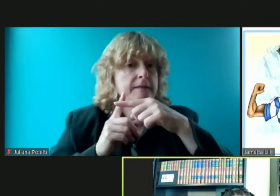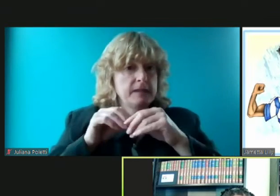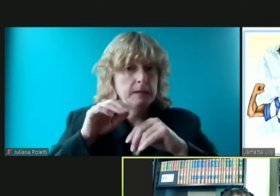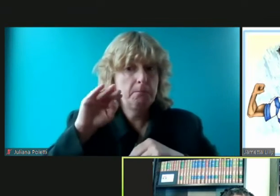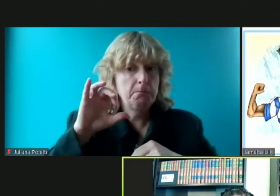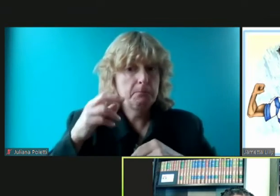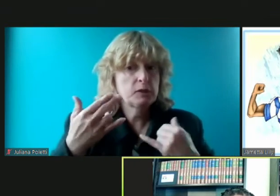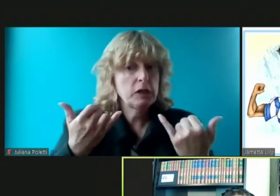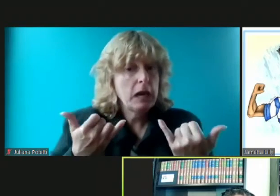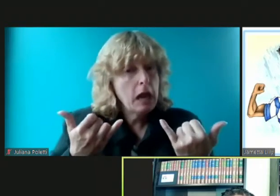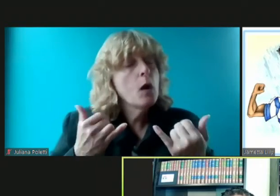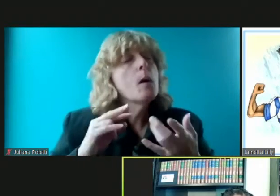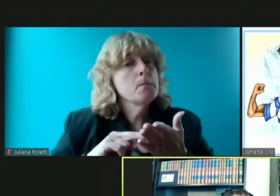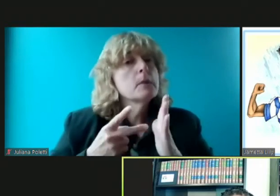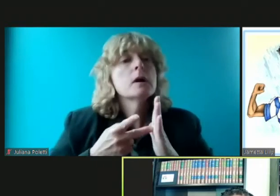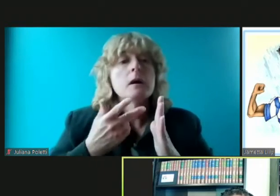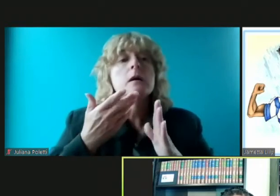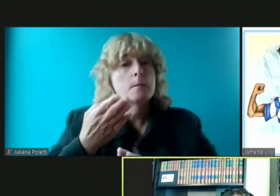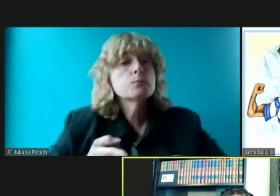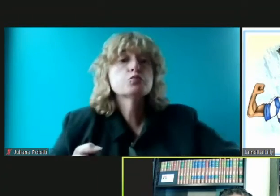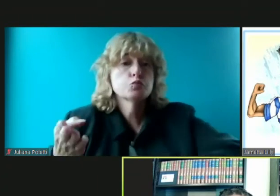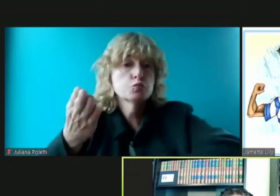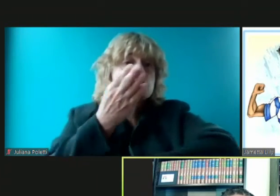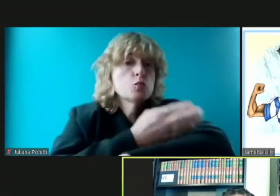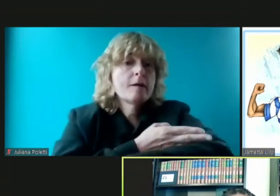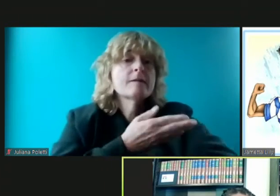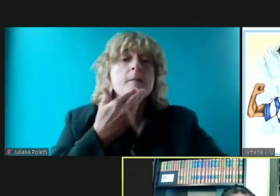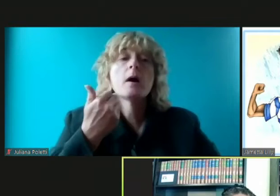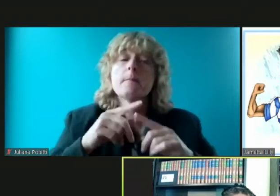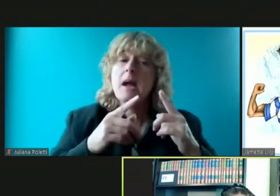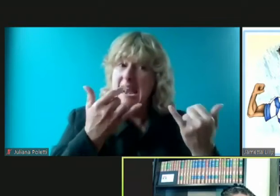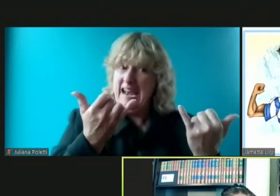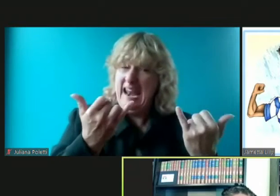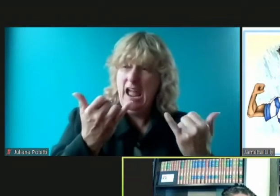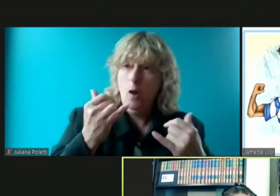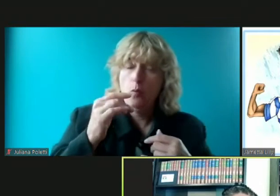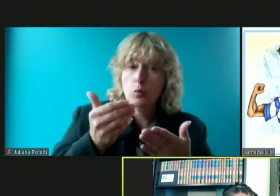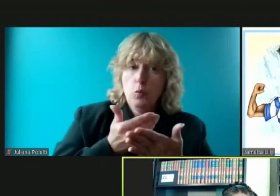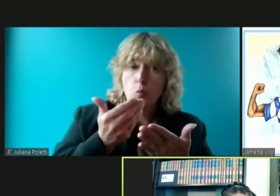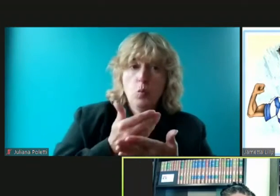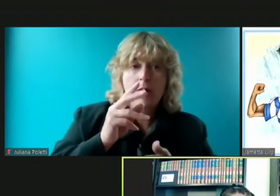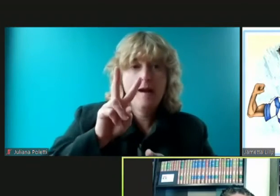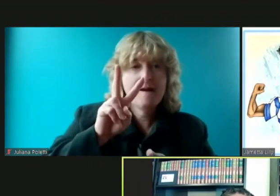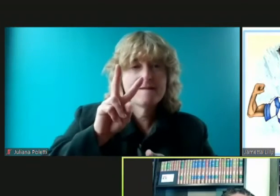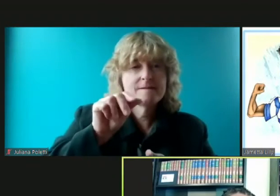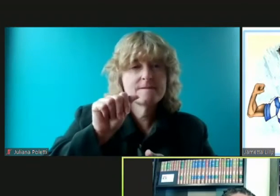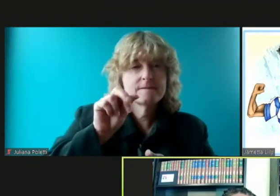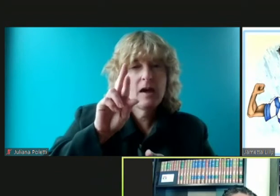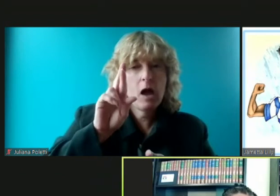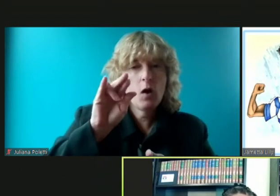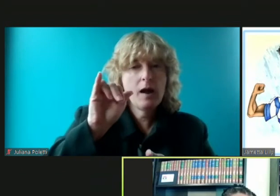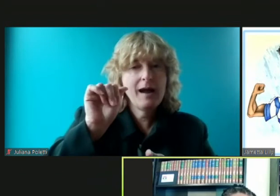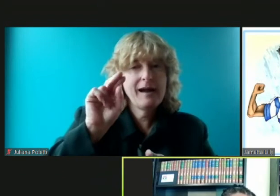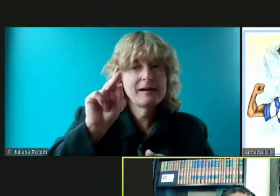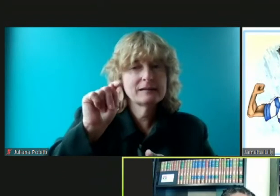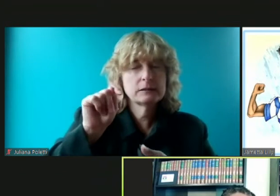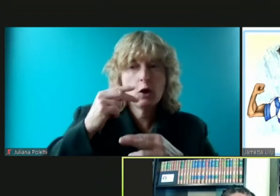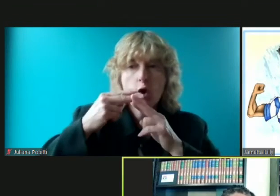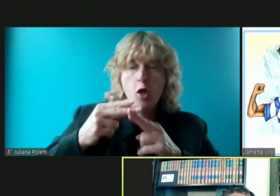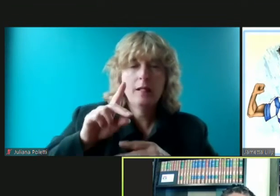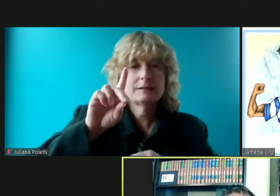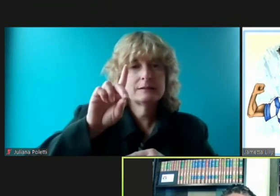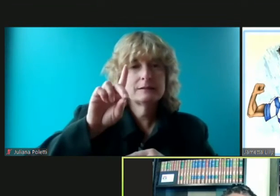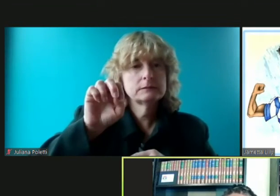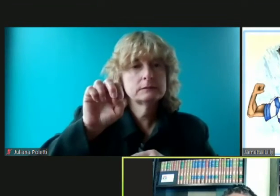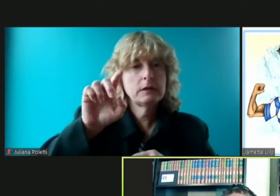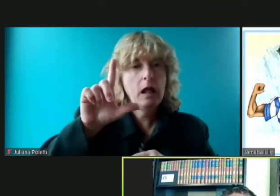variant and let me explain what that is um as viruses reproduce their arrows that come up